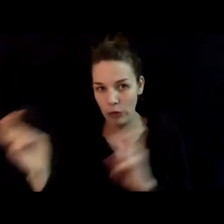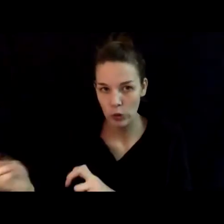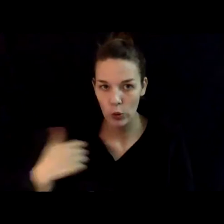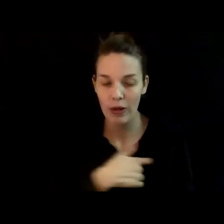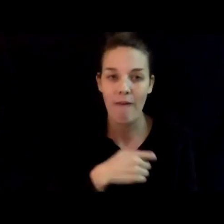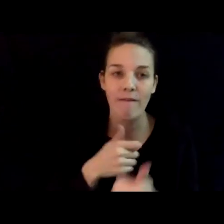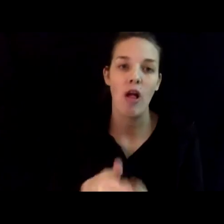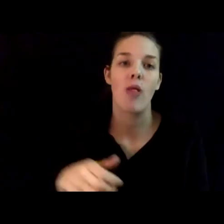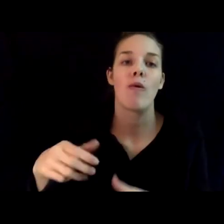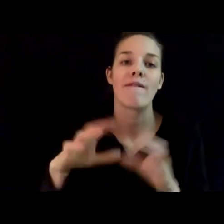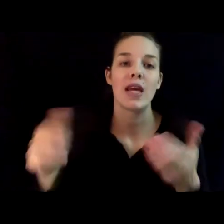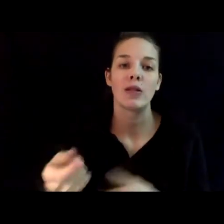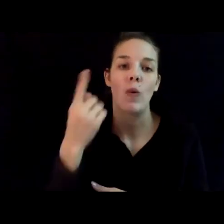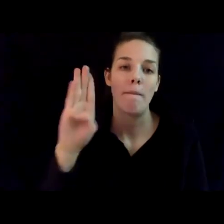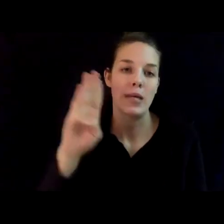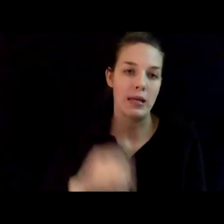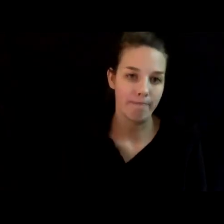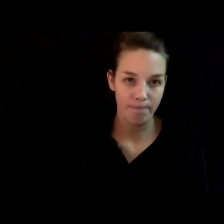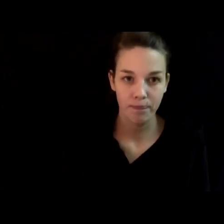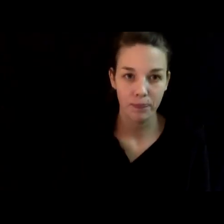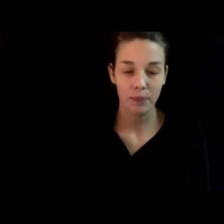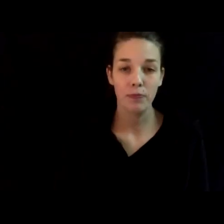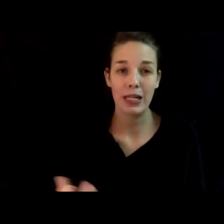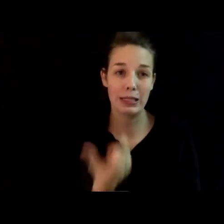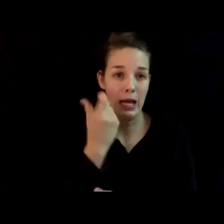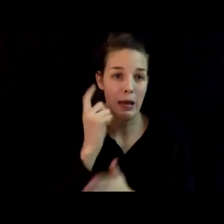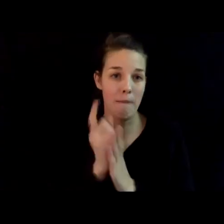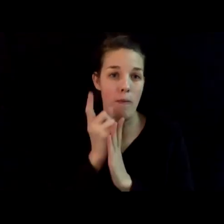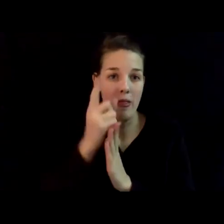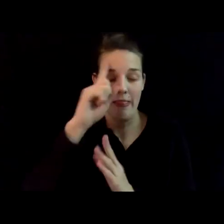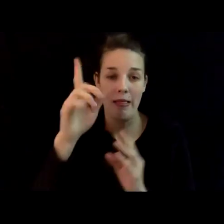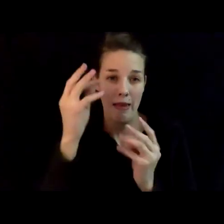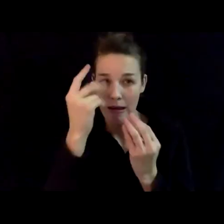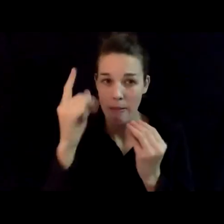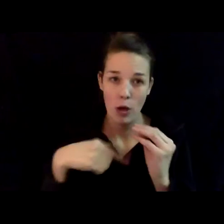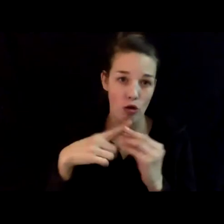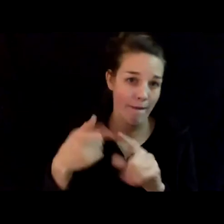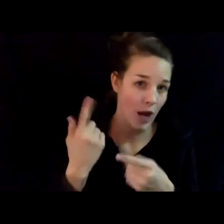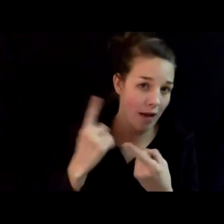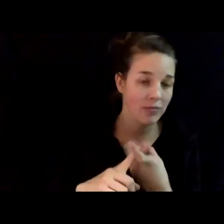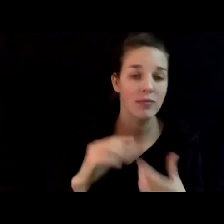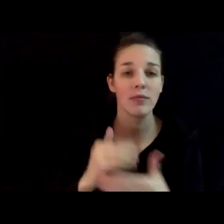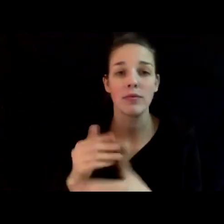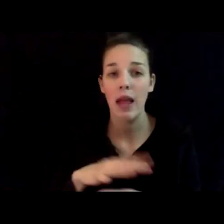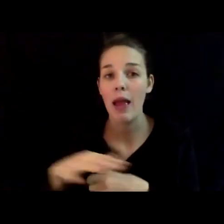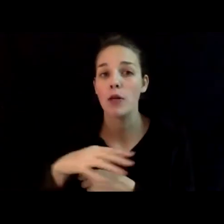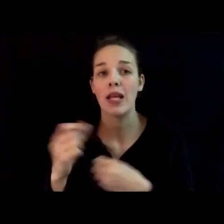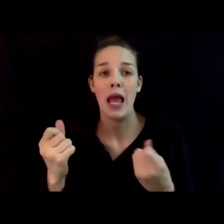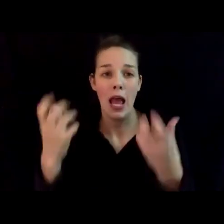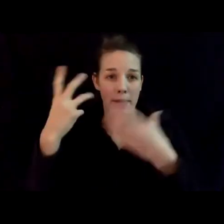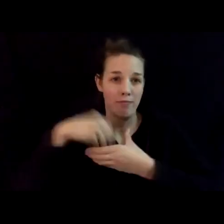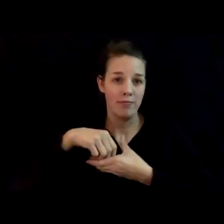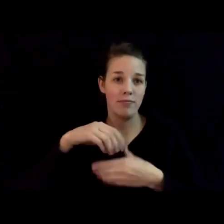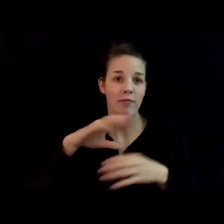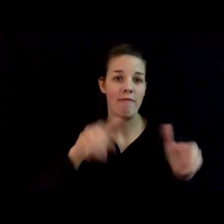Phase 1B. Take a moment and think about your friends and neighbors. How many of them fall into Phase